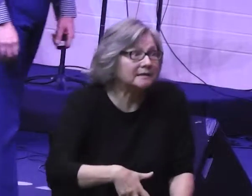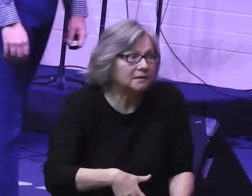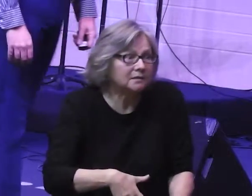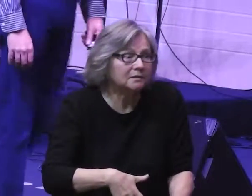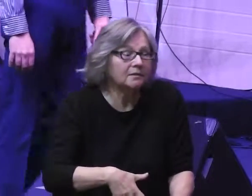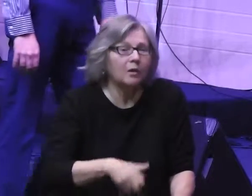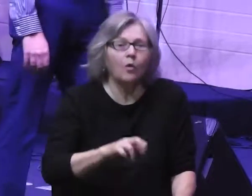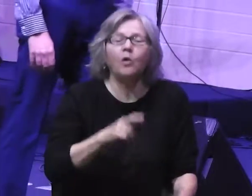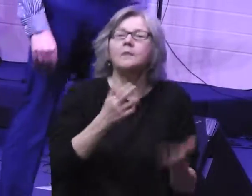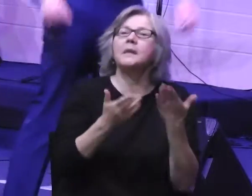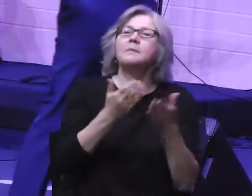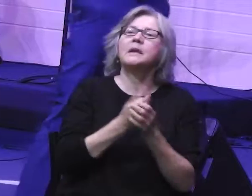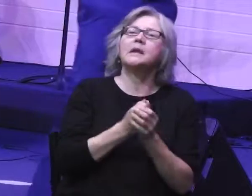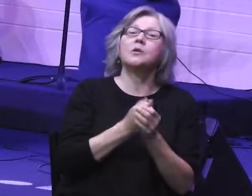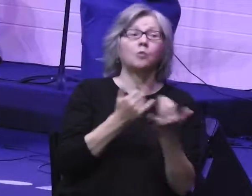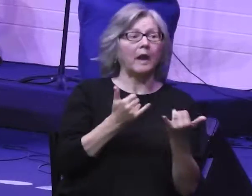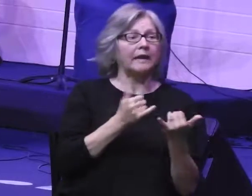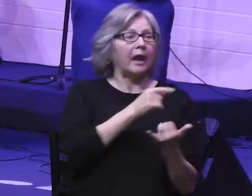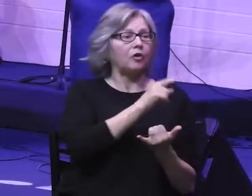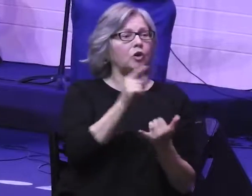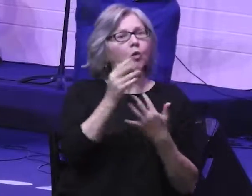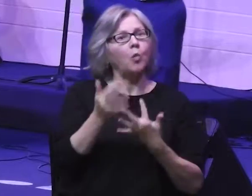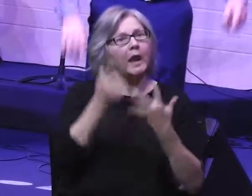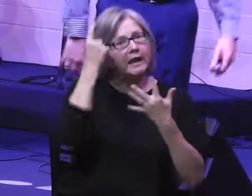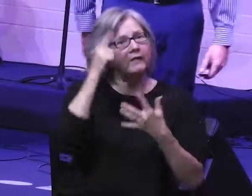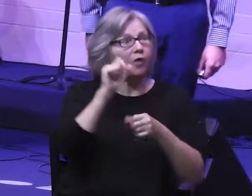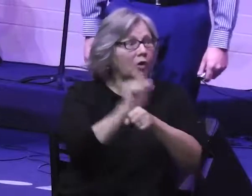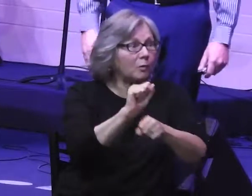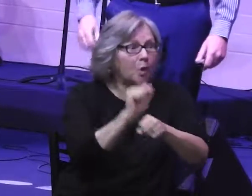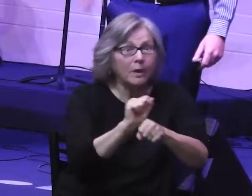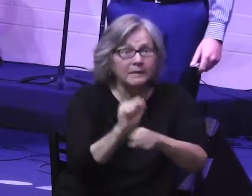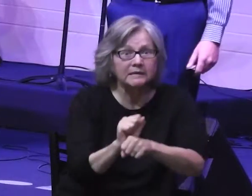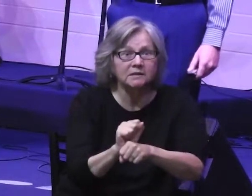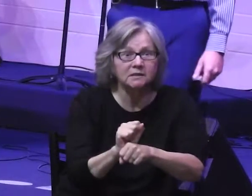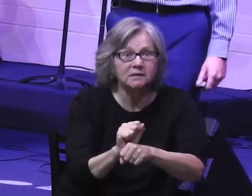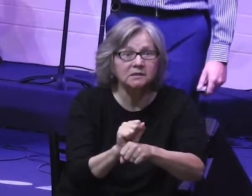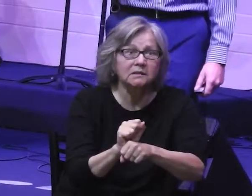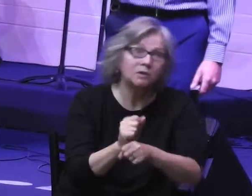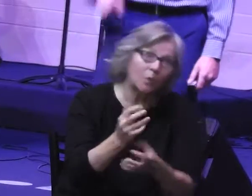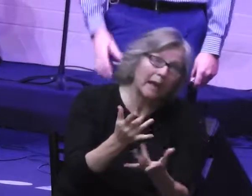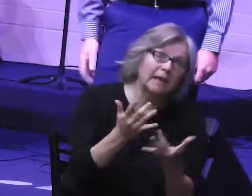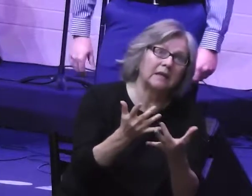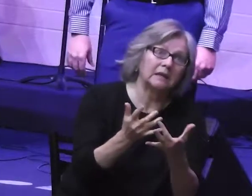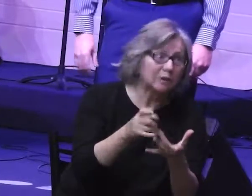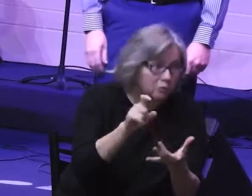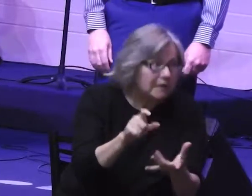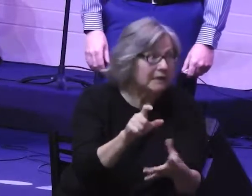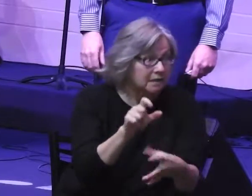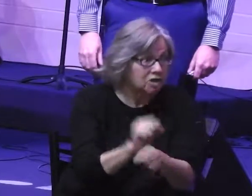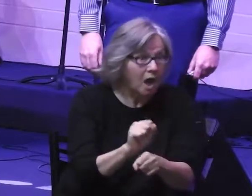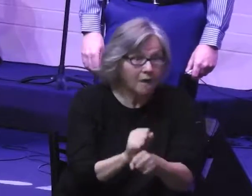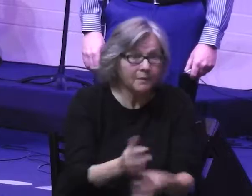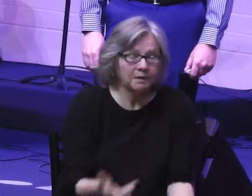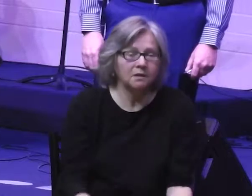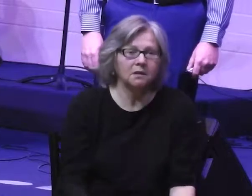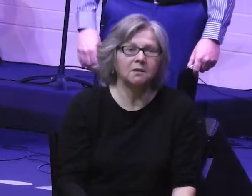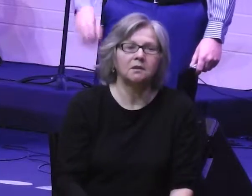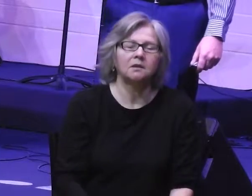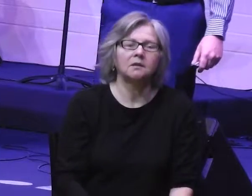pregnancy. Or maybe right now you're waiting for employment and it's desperately needed.